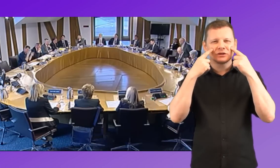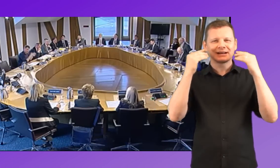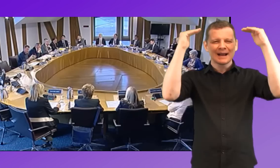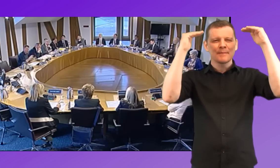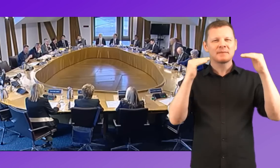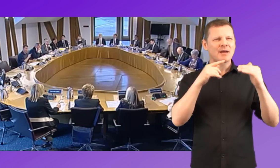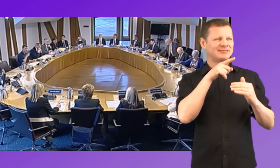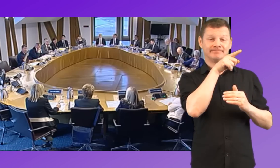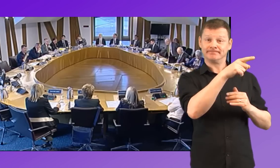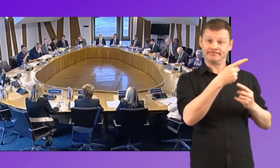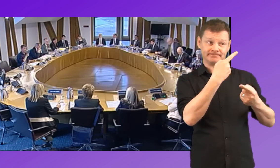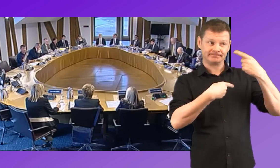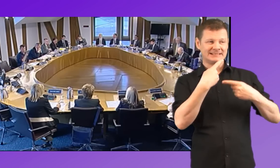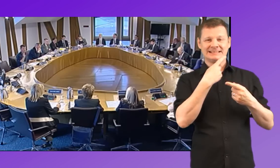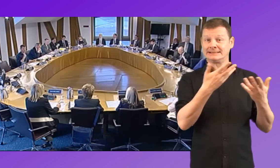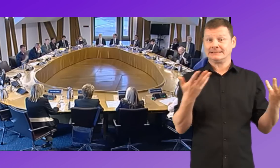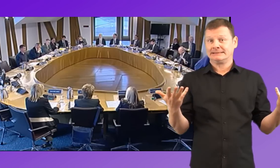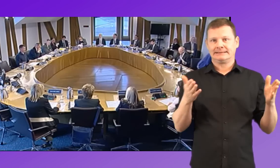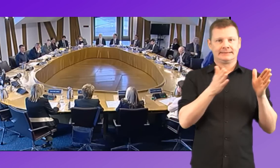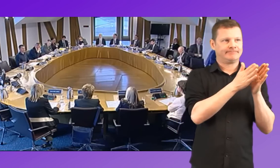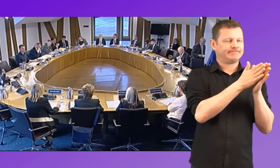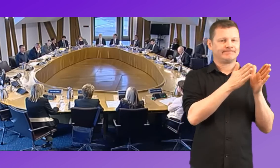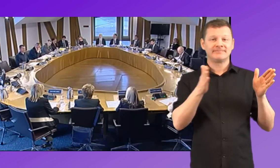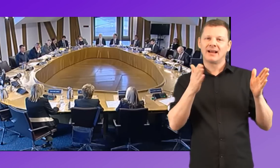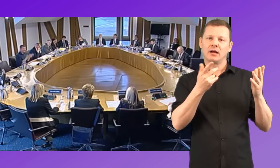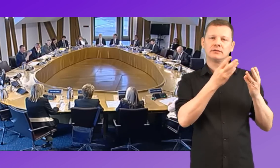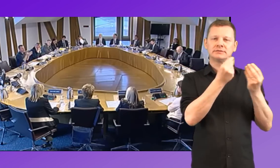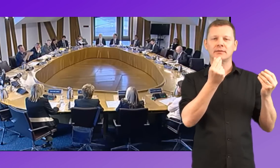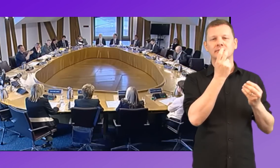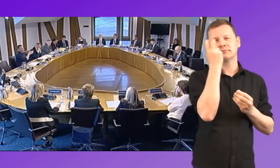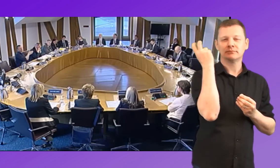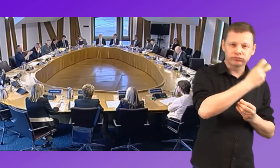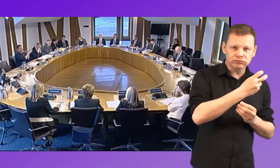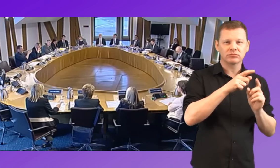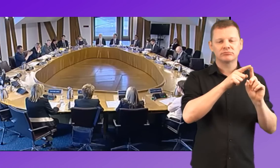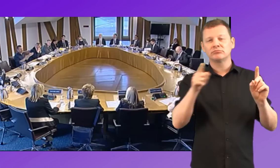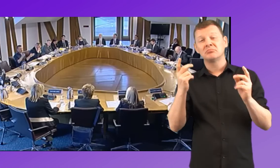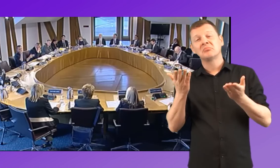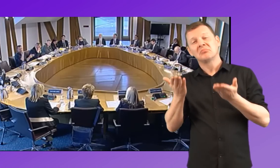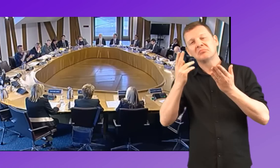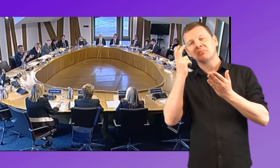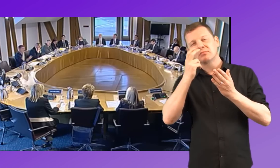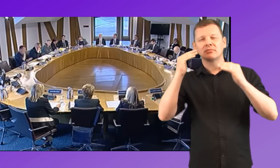idea, really, as to, uh, there is a spectrum, of course, but no idea of the actual numbers that are involved. Um,